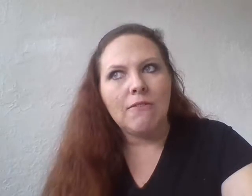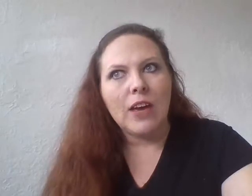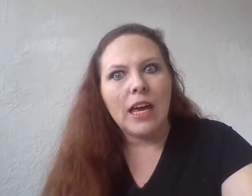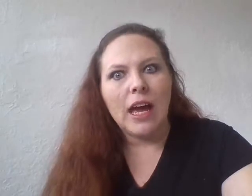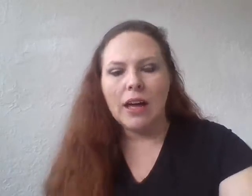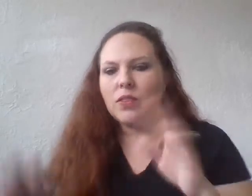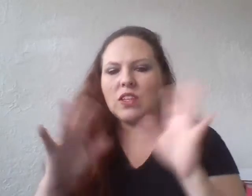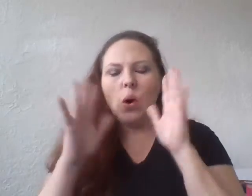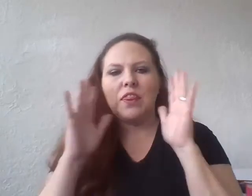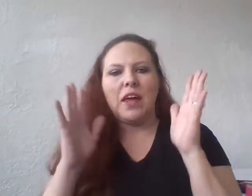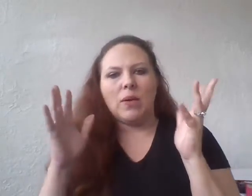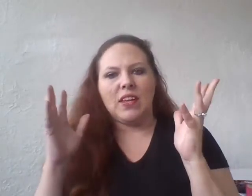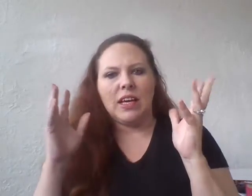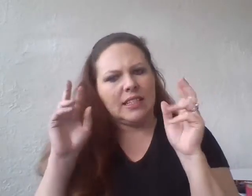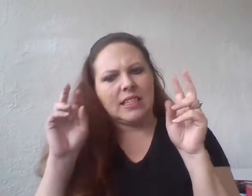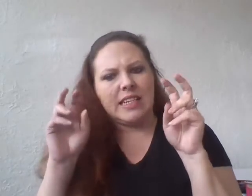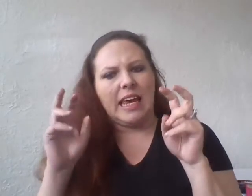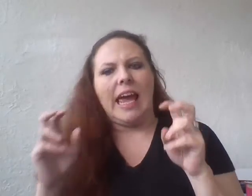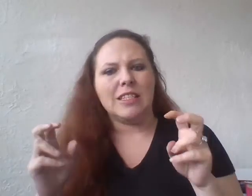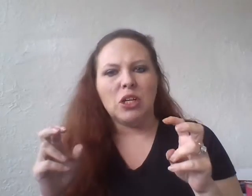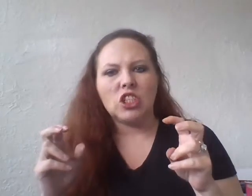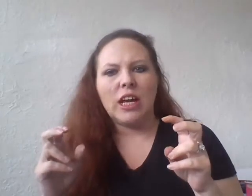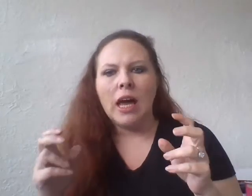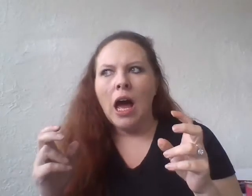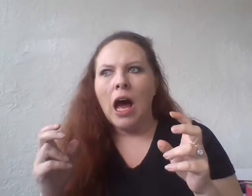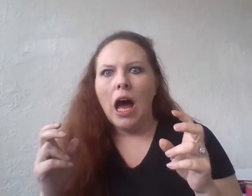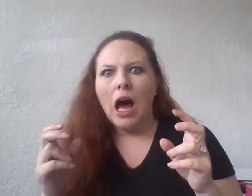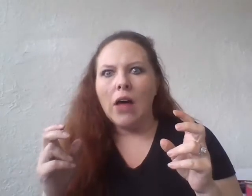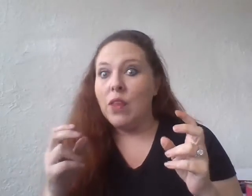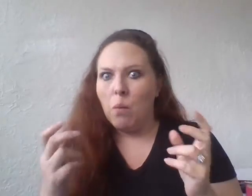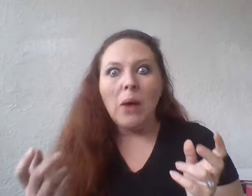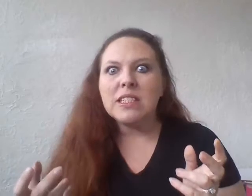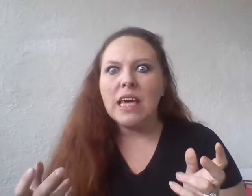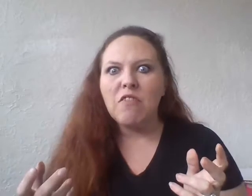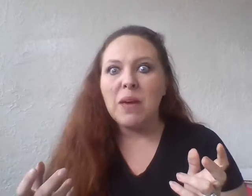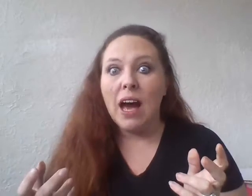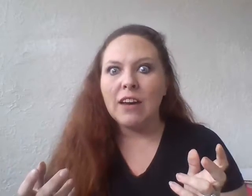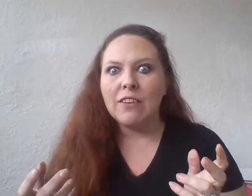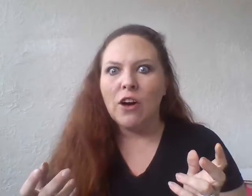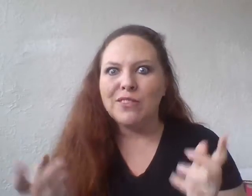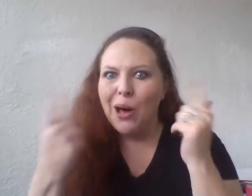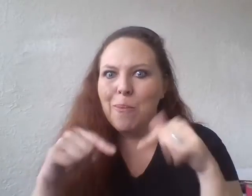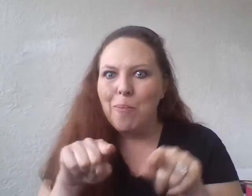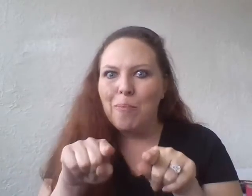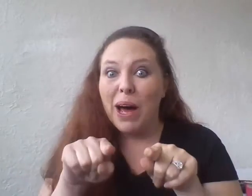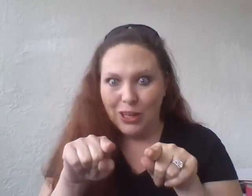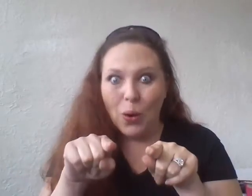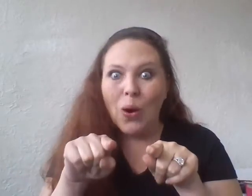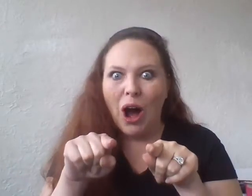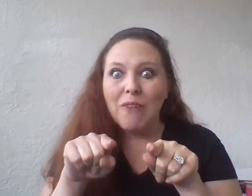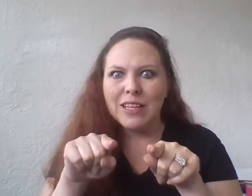this whole thing with the it's a state case bullshit, uh, then why was the FBI involved by your office?